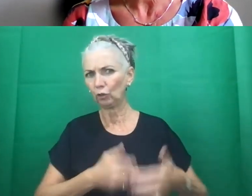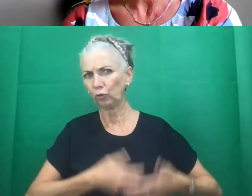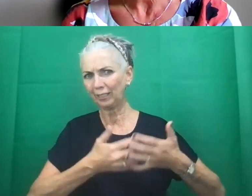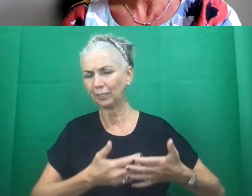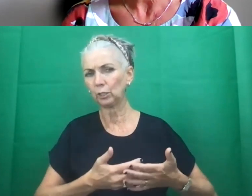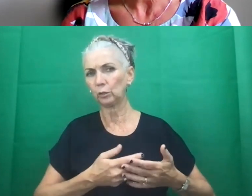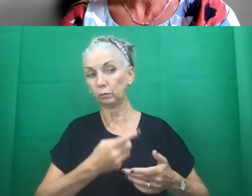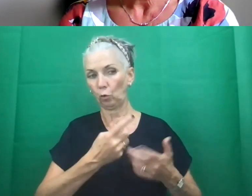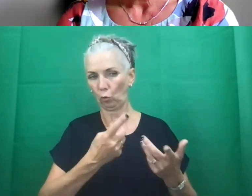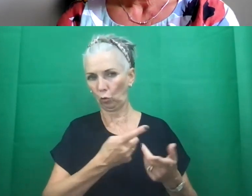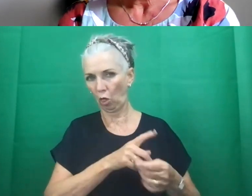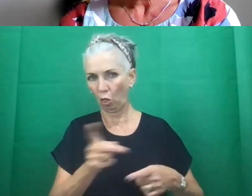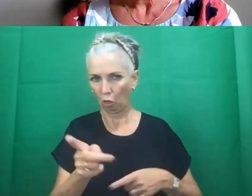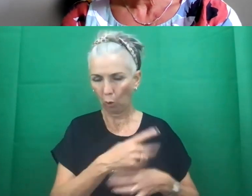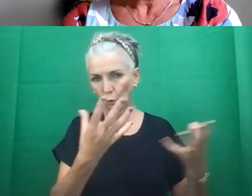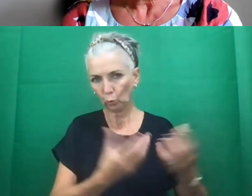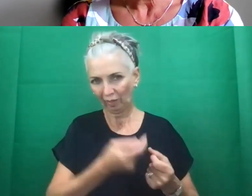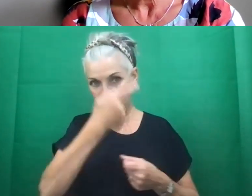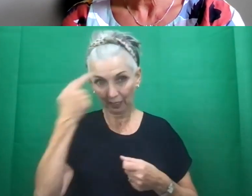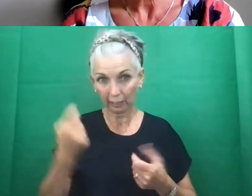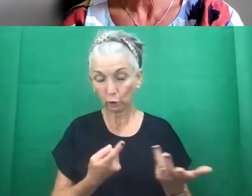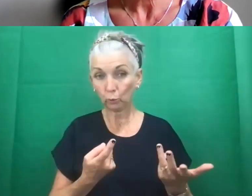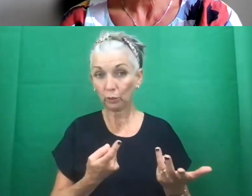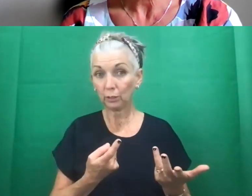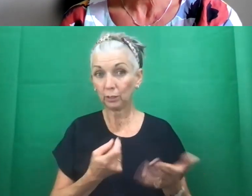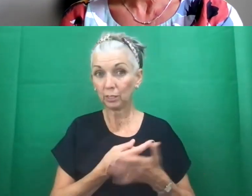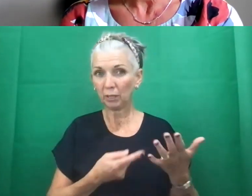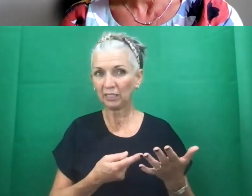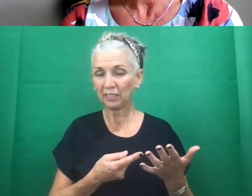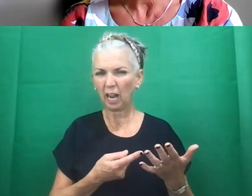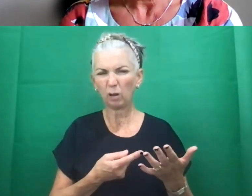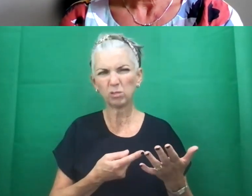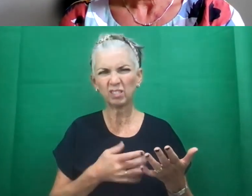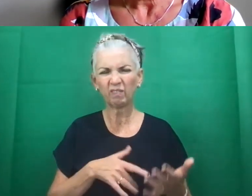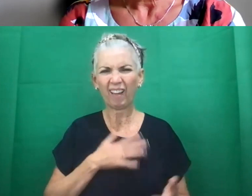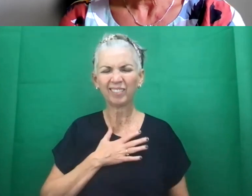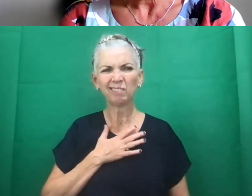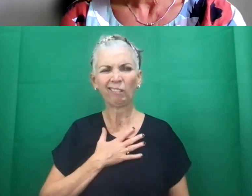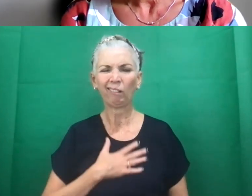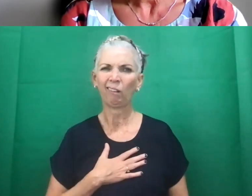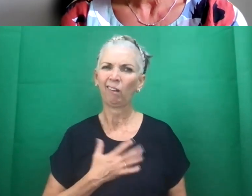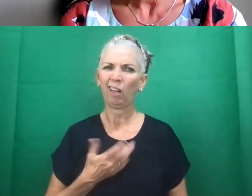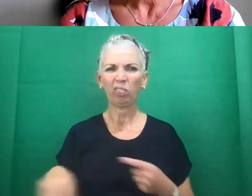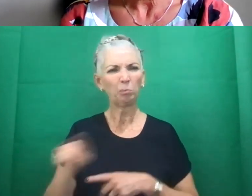disabilities. And it was a bit of a demoralizing meeting, I must say.